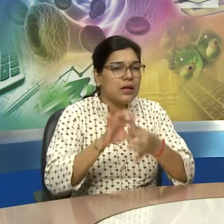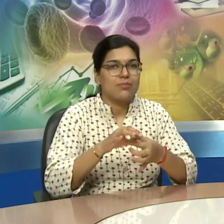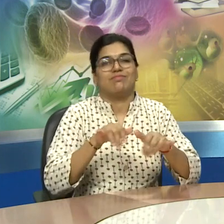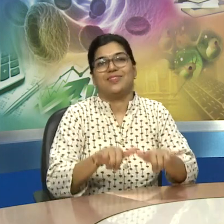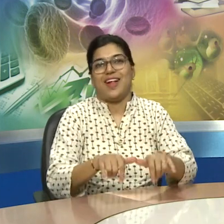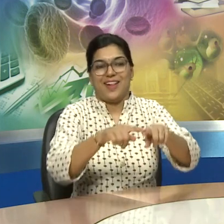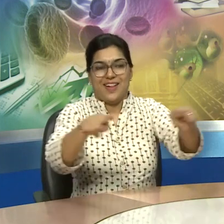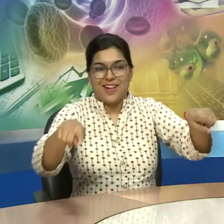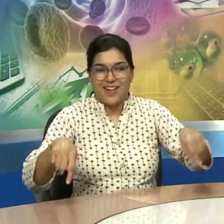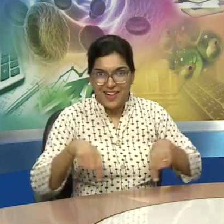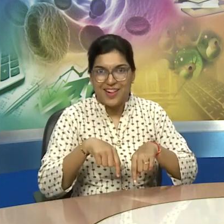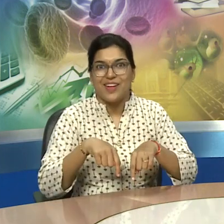to a new land for farming